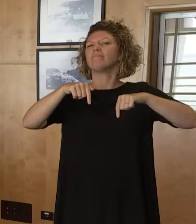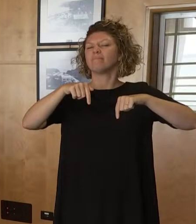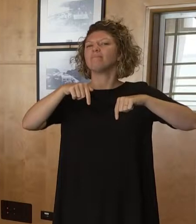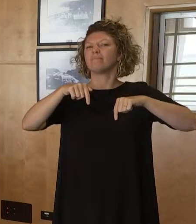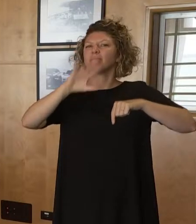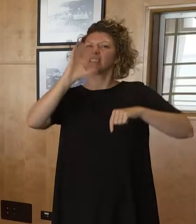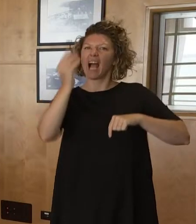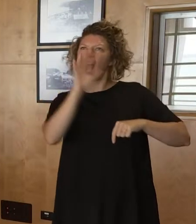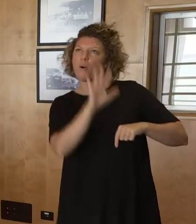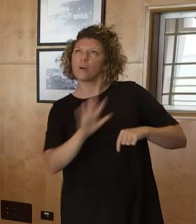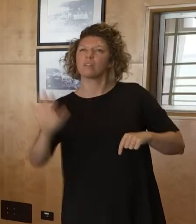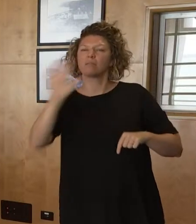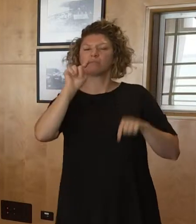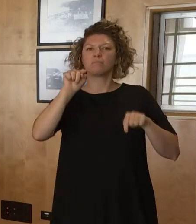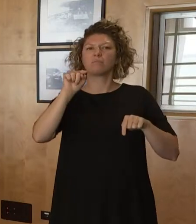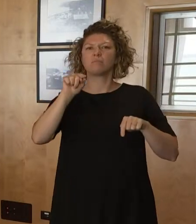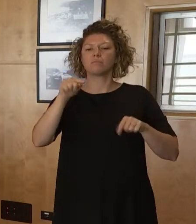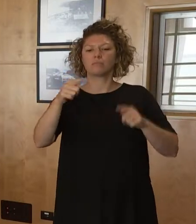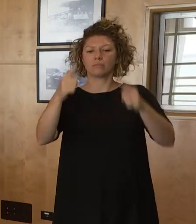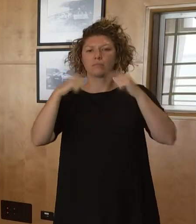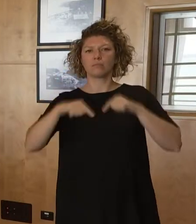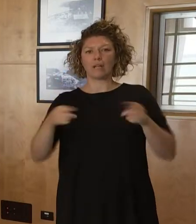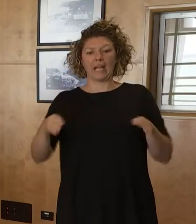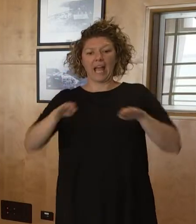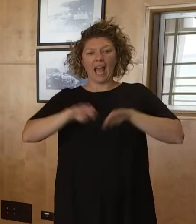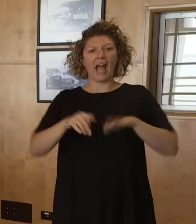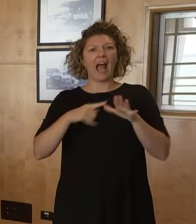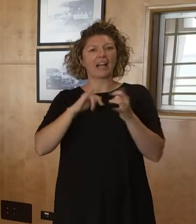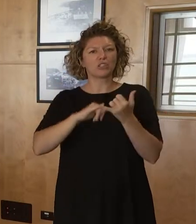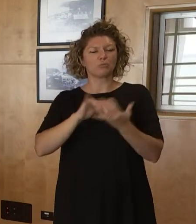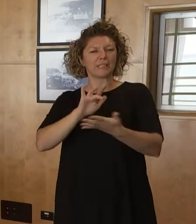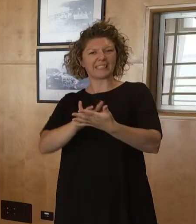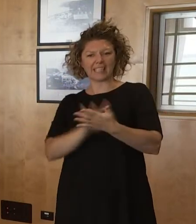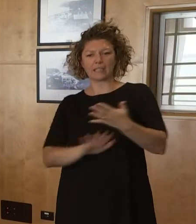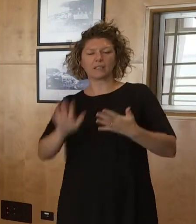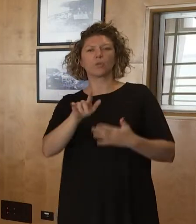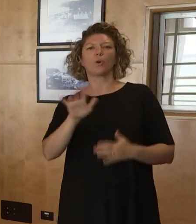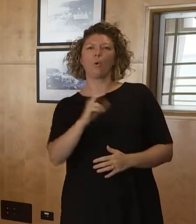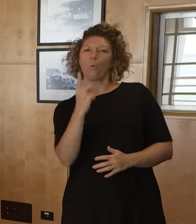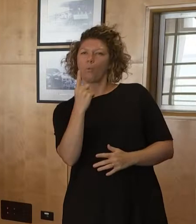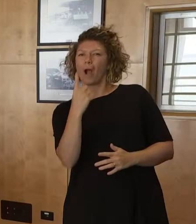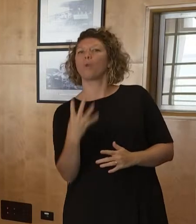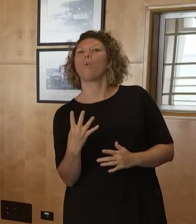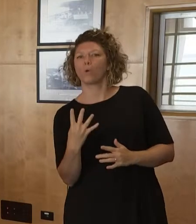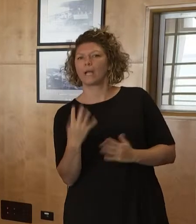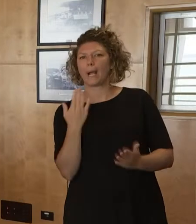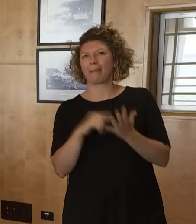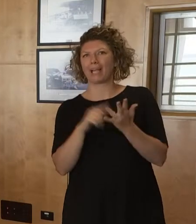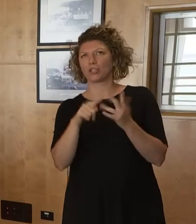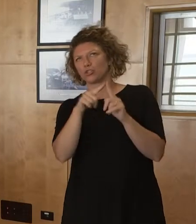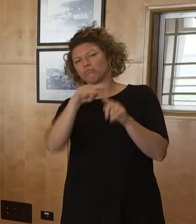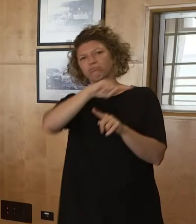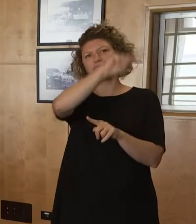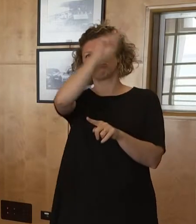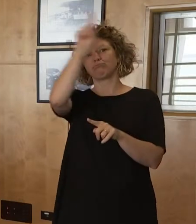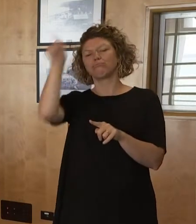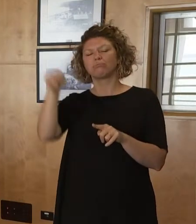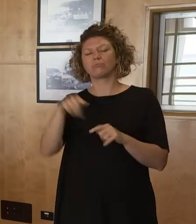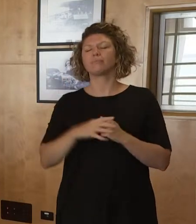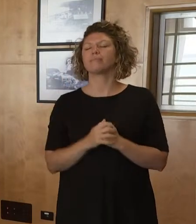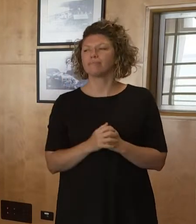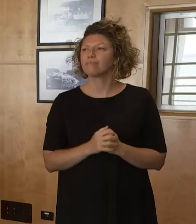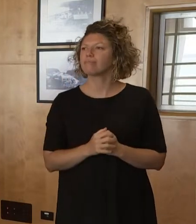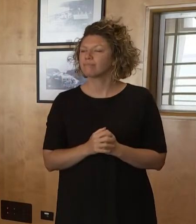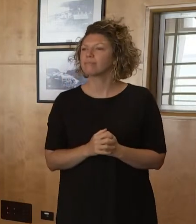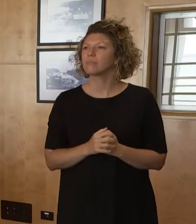and a quarter of the cases are in central Australia. I'll talk to the hospital figures. I'll also talk to some changes